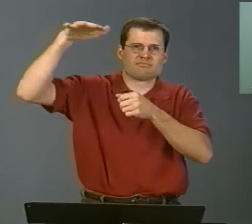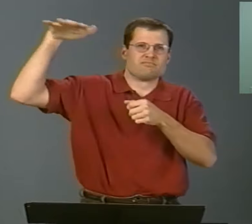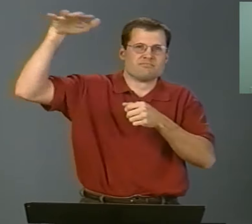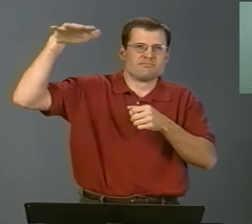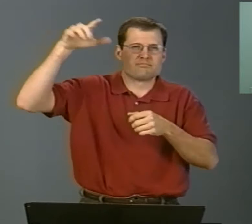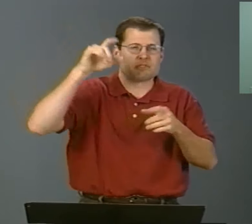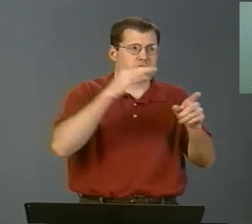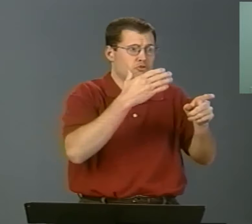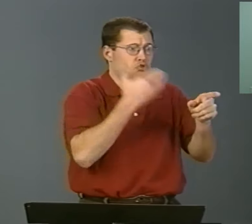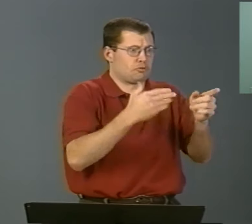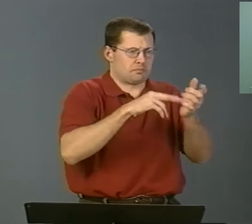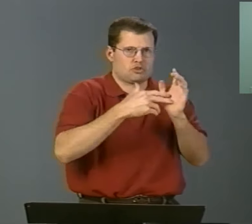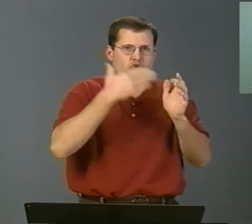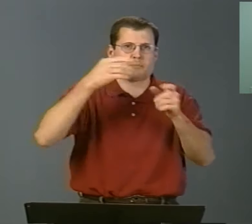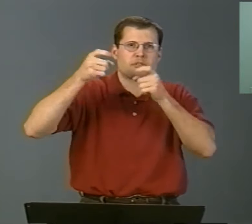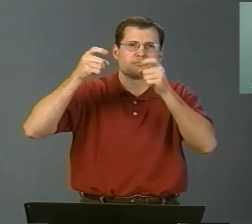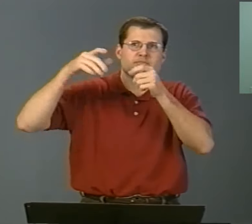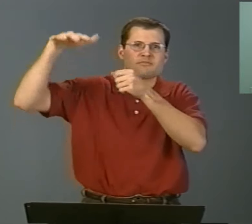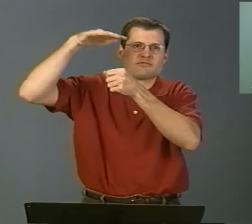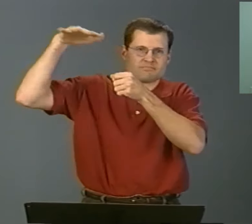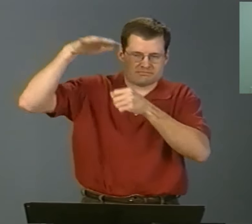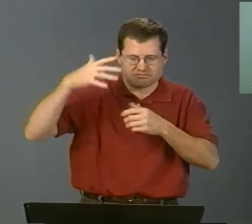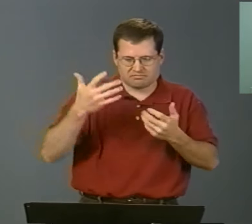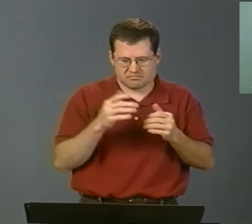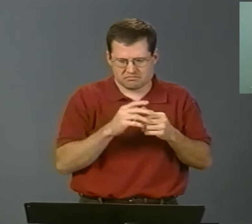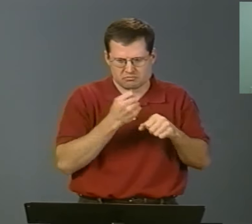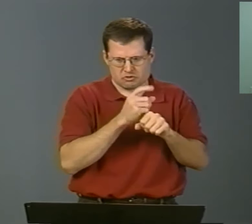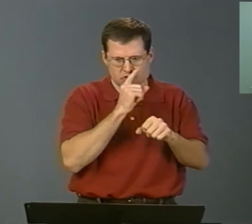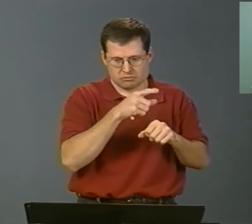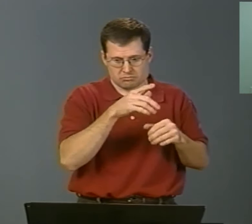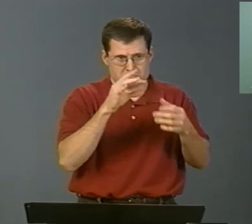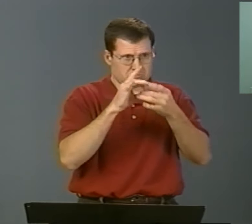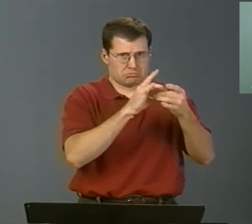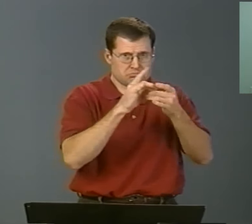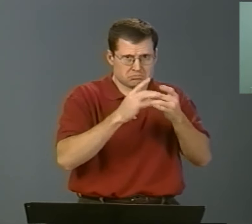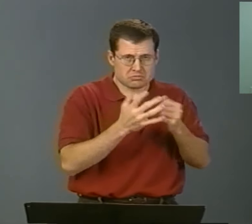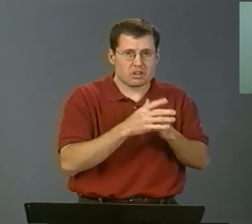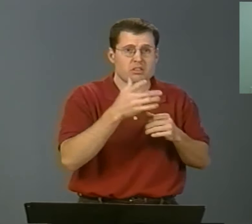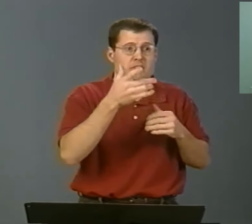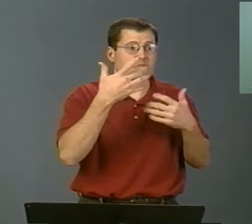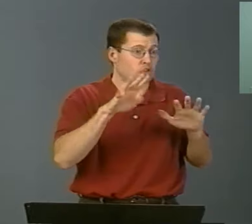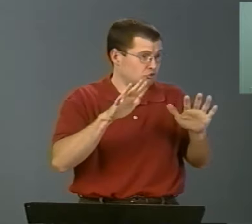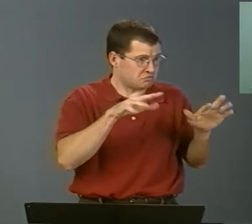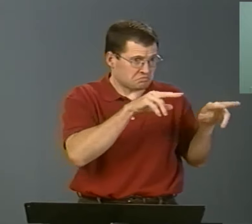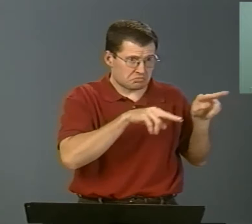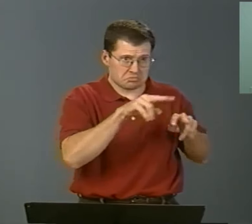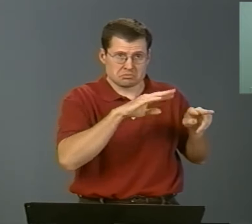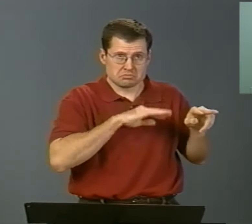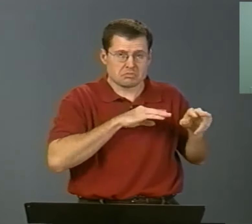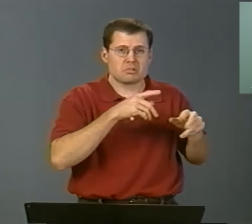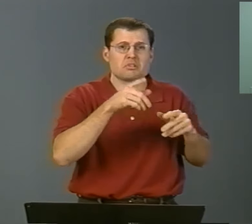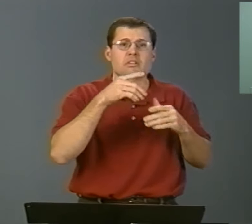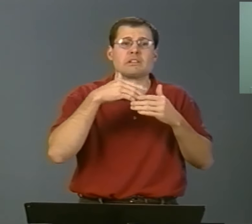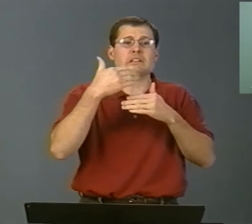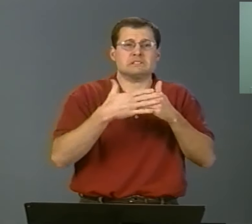well with you or if they're kind of inattentive, not discussing things with their manager.